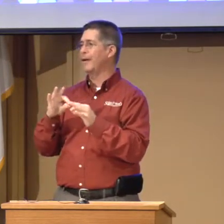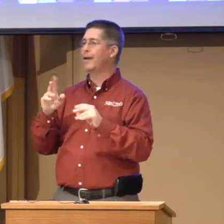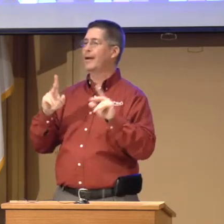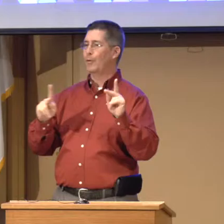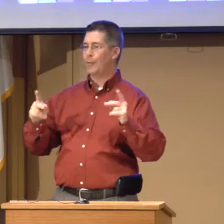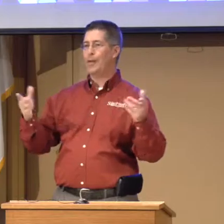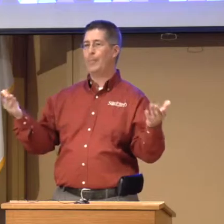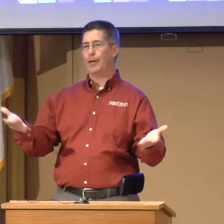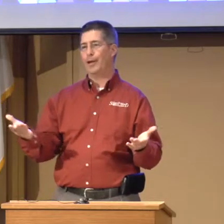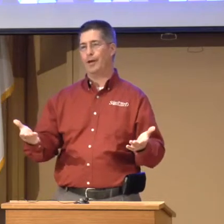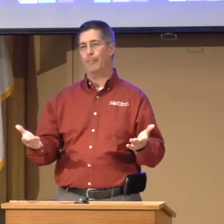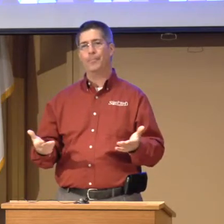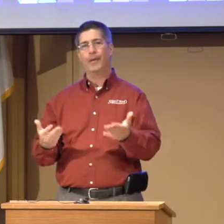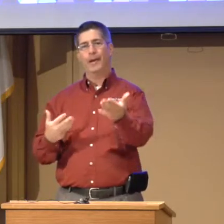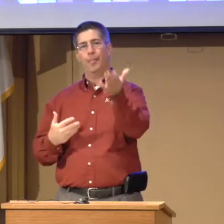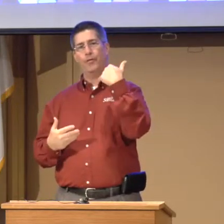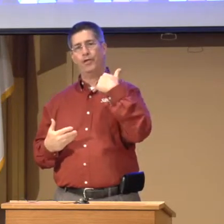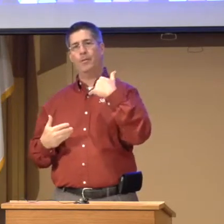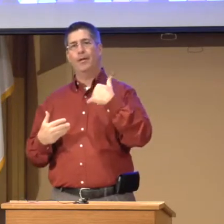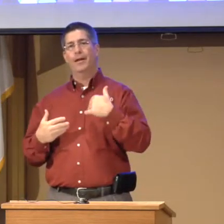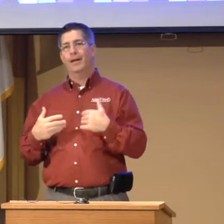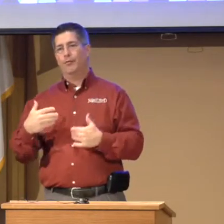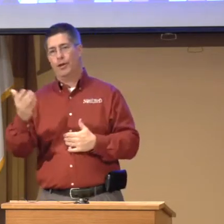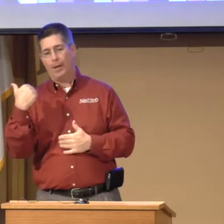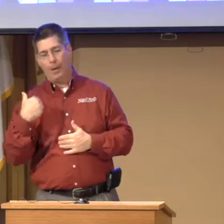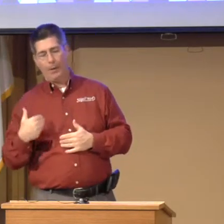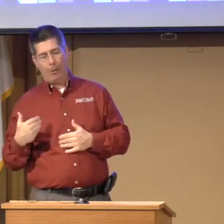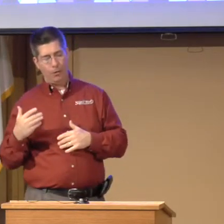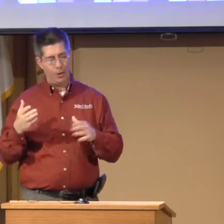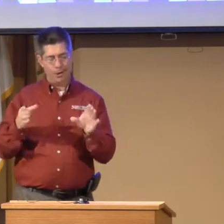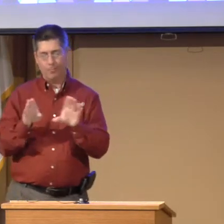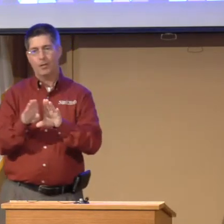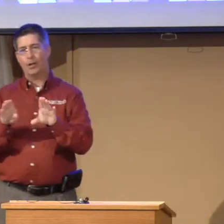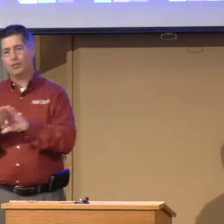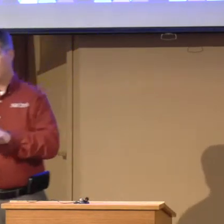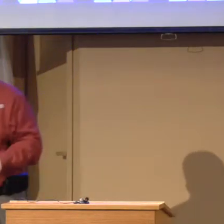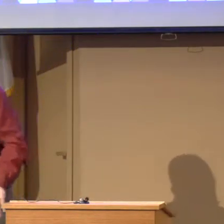with the people here. Brother Jim, if come up, and I want you to close this session.